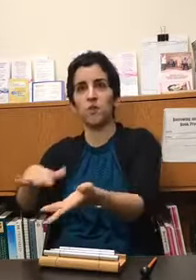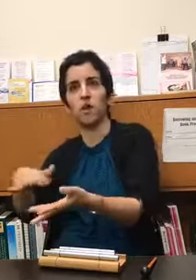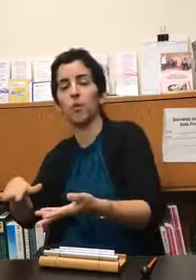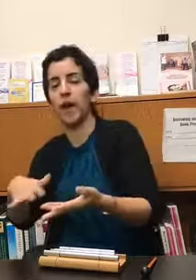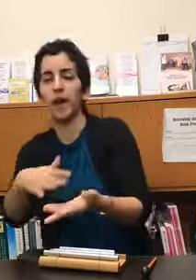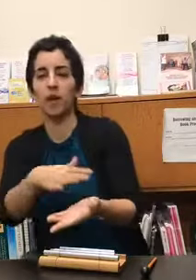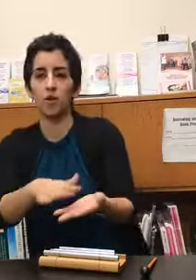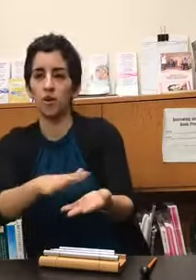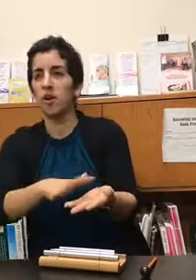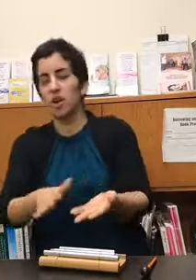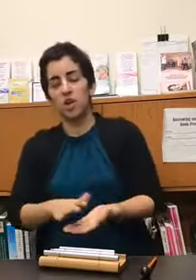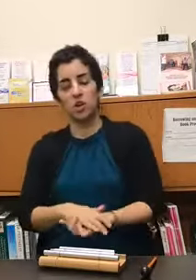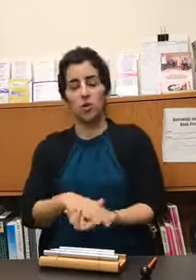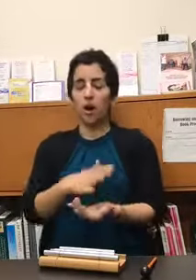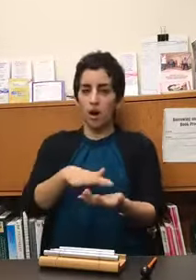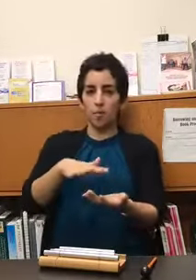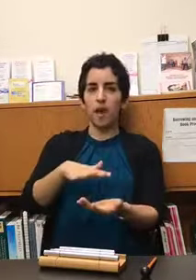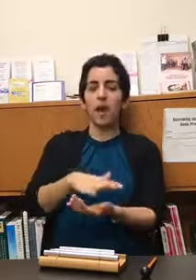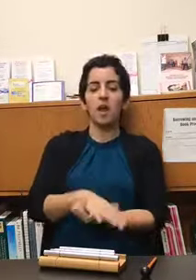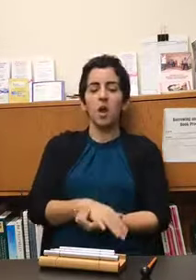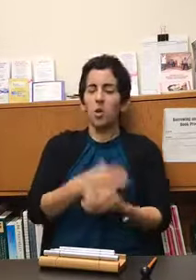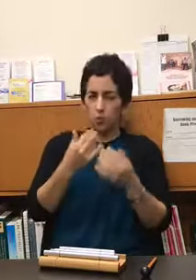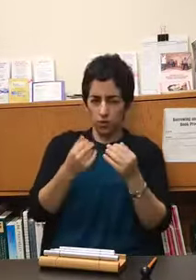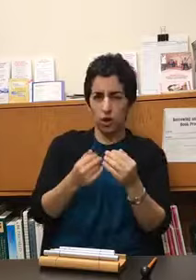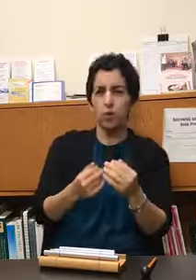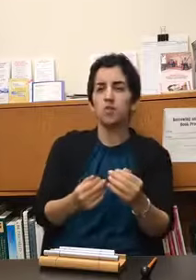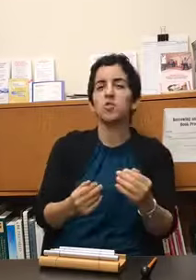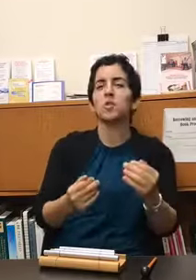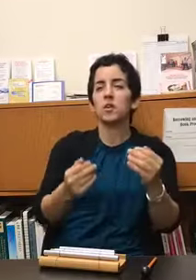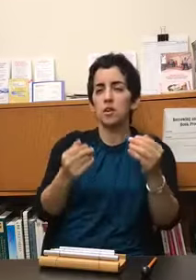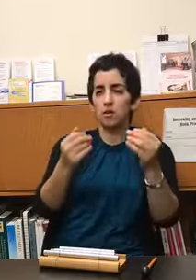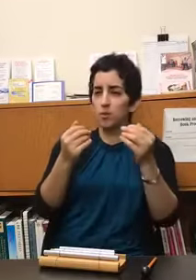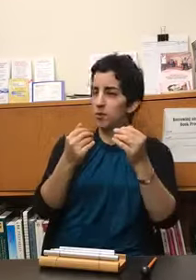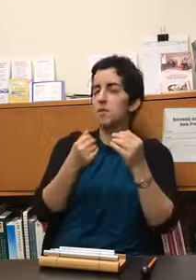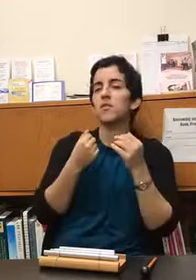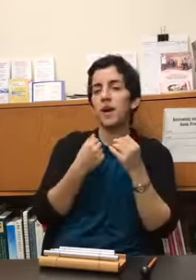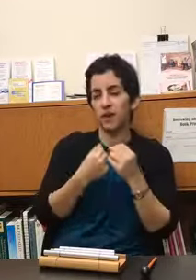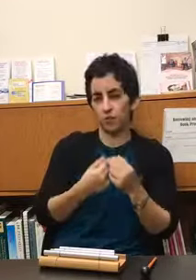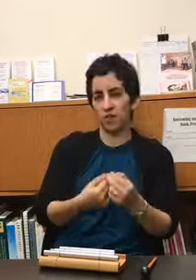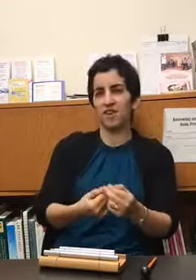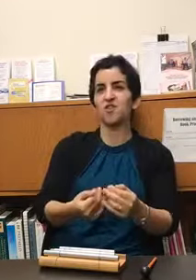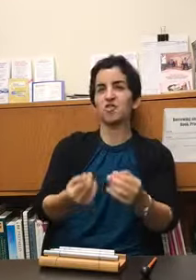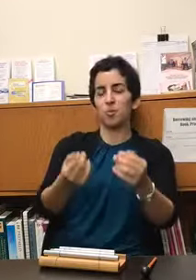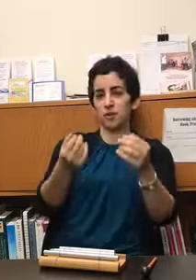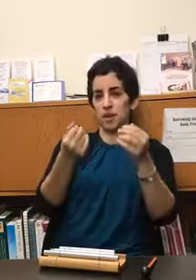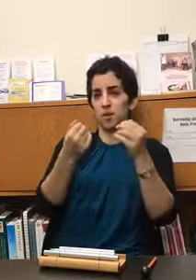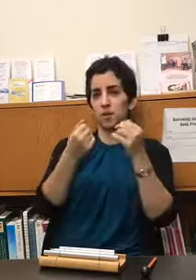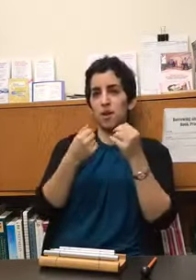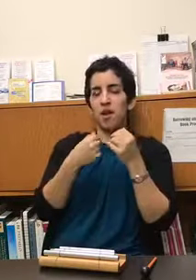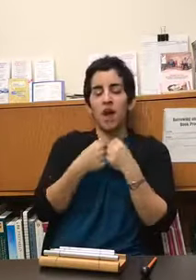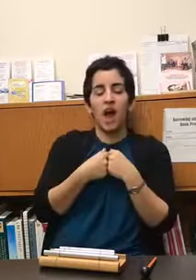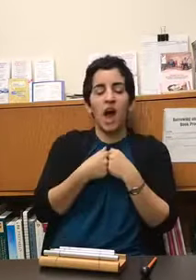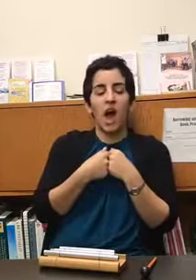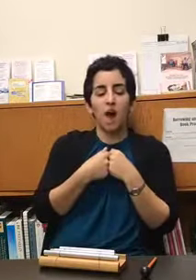that away or you know calm that we'll go into it a little particularly if i have a relationship with them and um